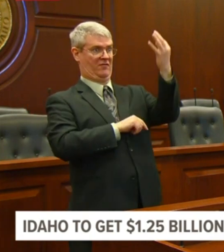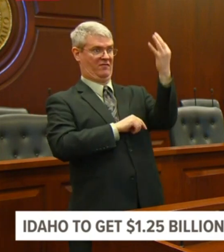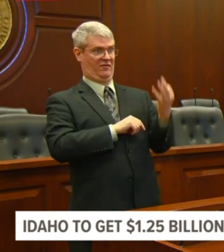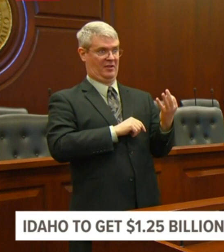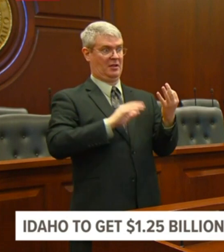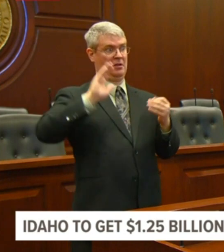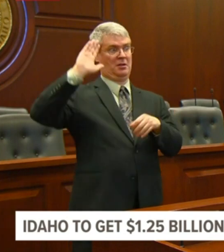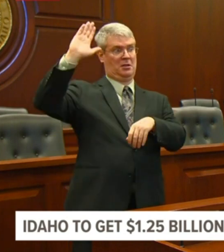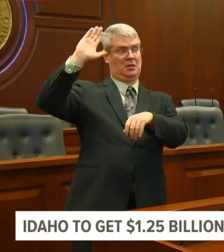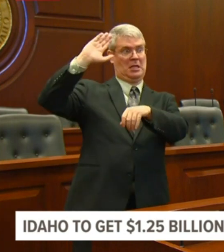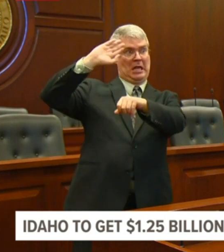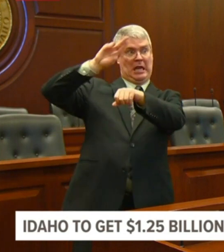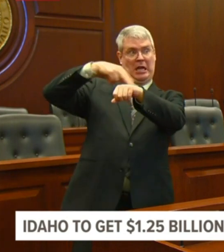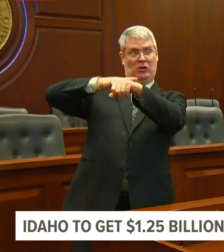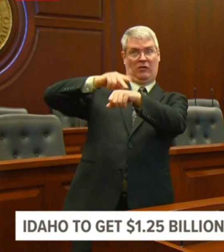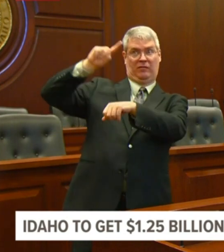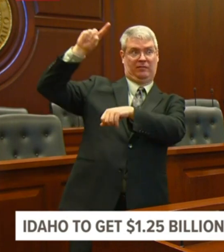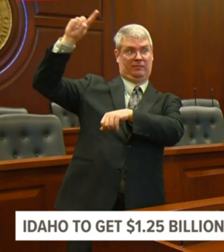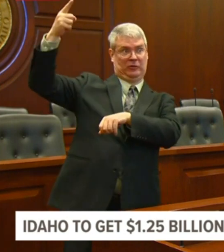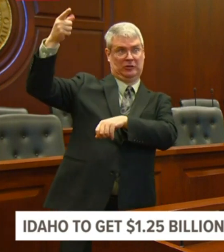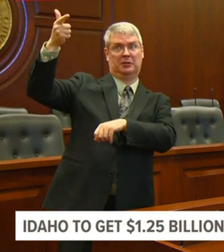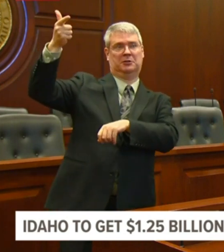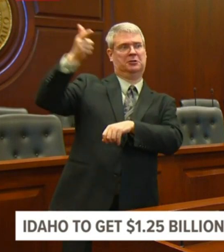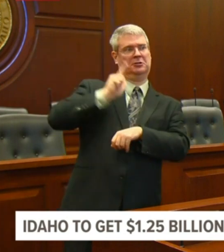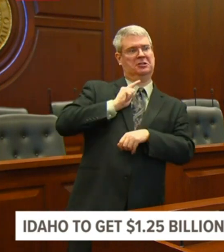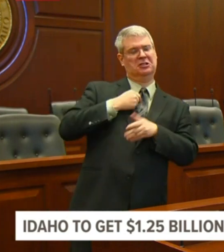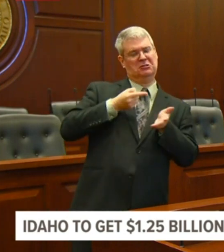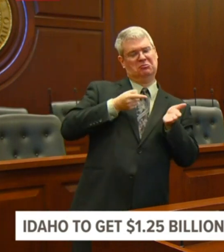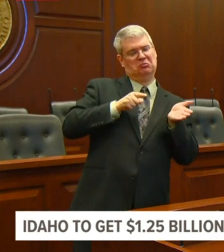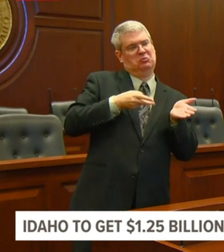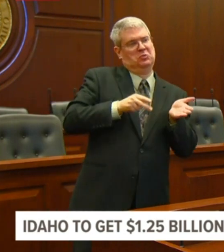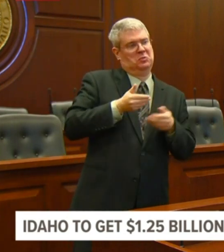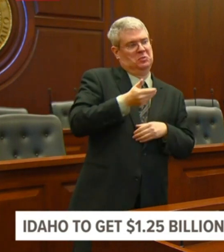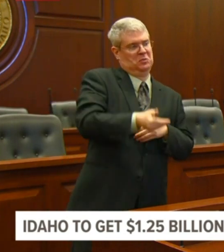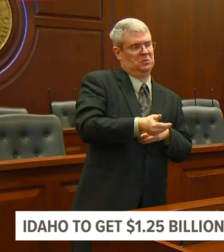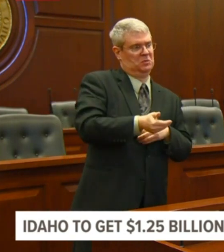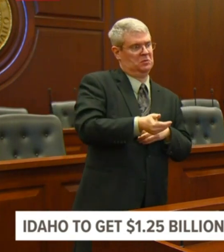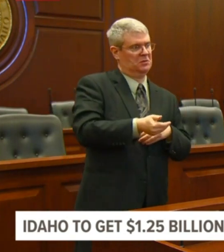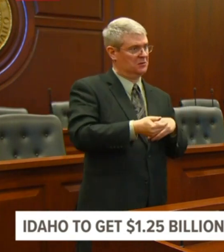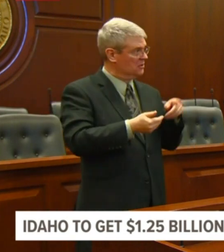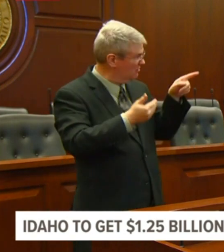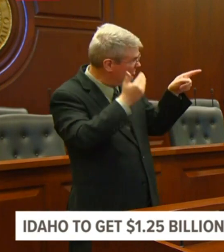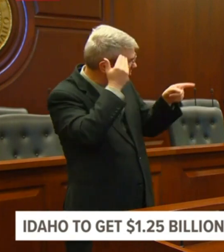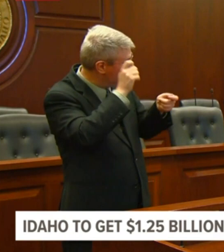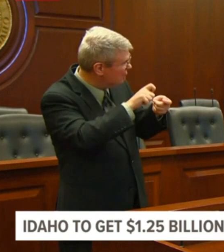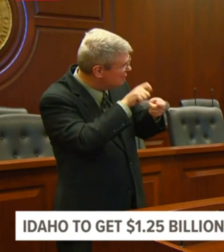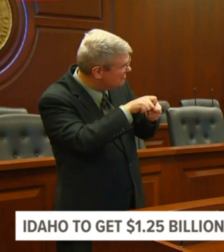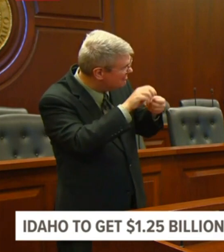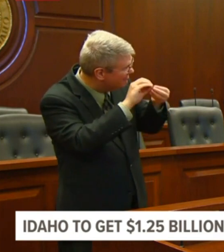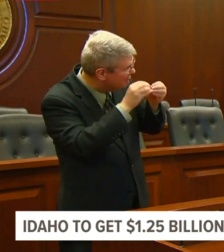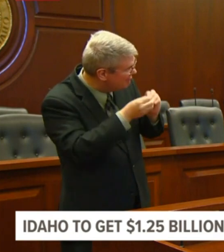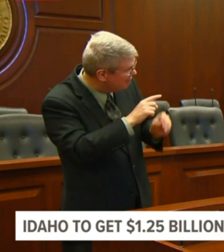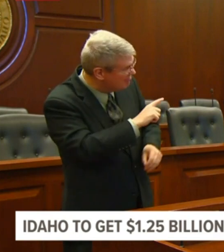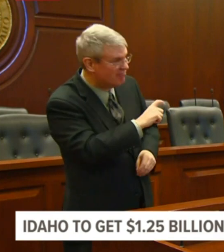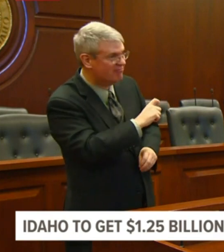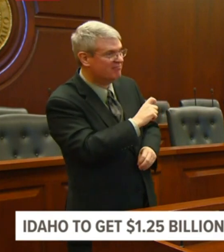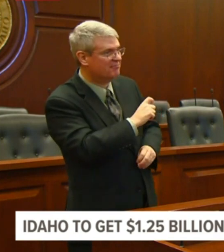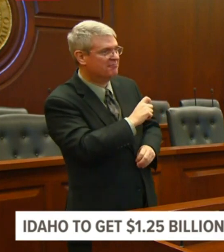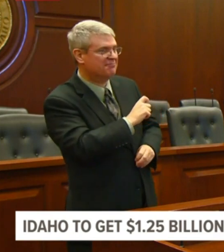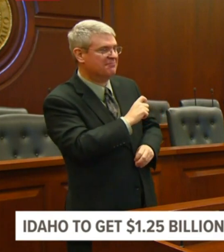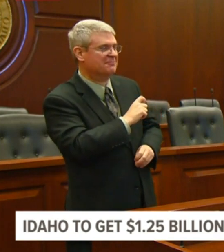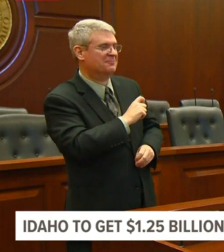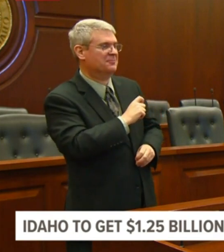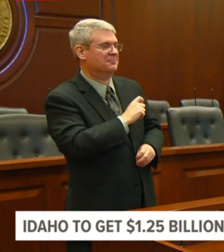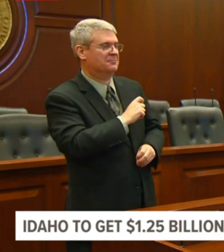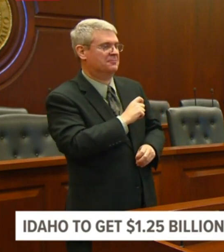but believe me, they're not 2.7. Janie, have you got a number? We do not have a number and we won't for some time. There's a lag